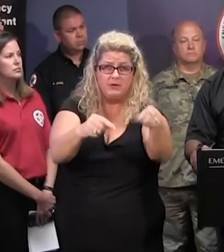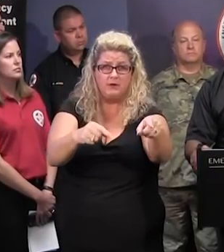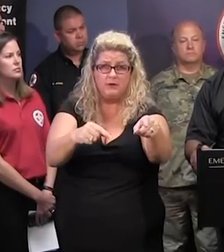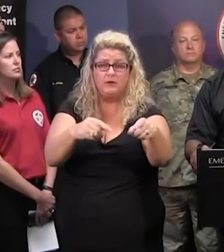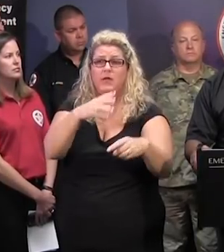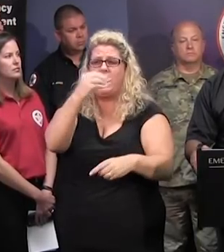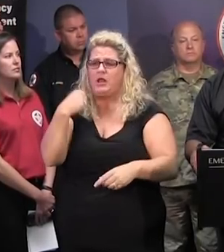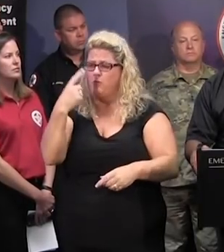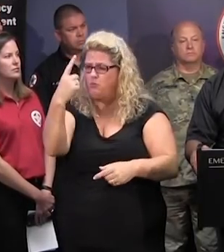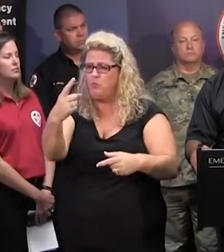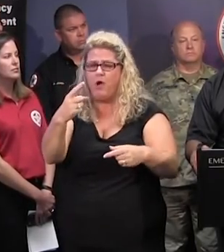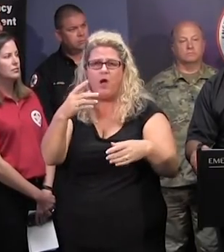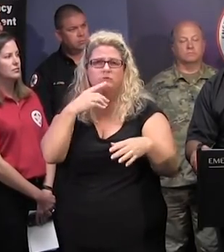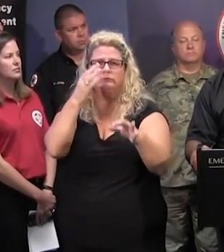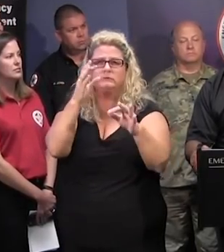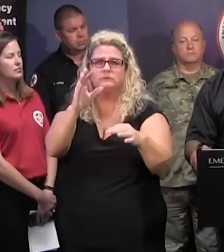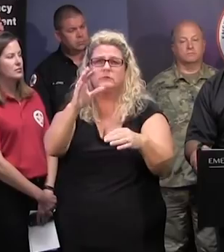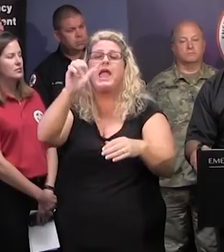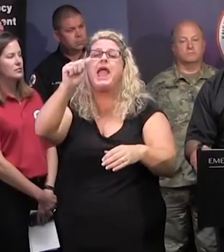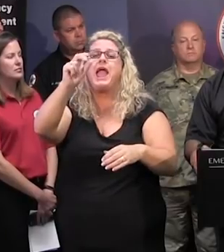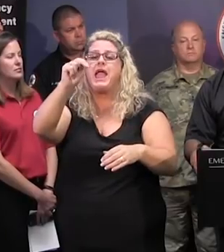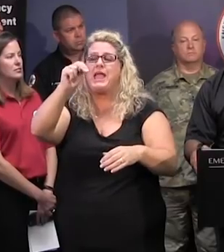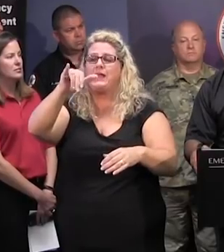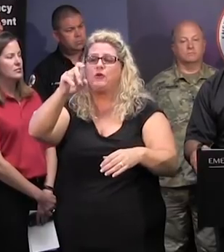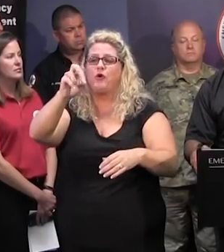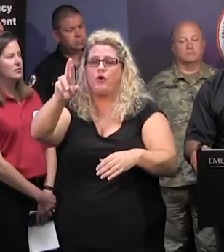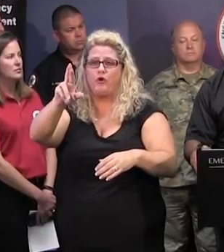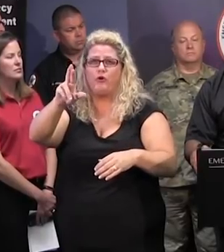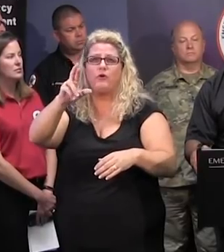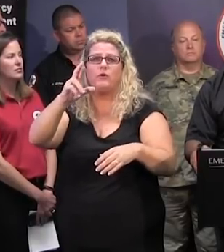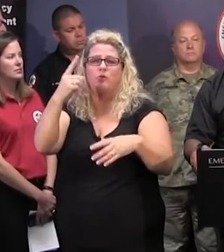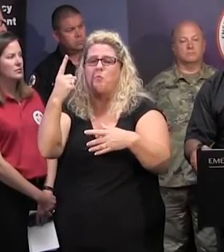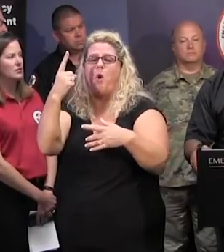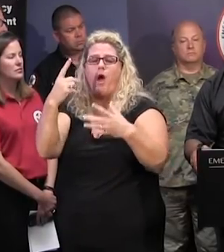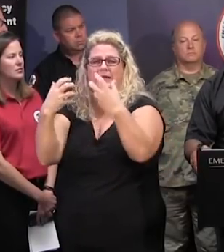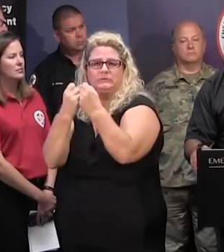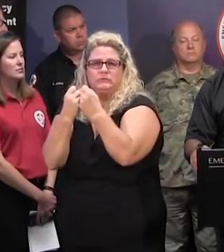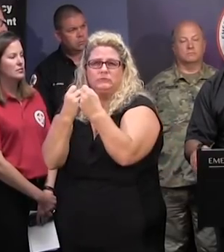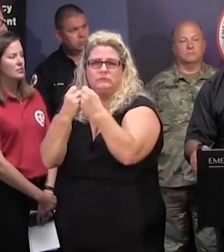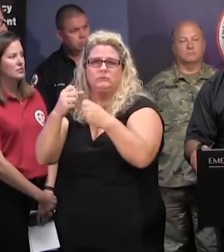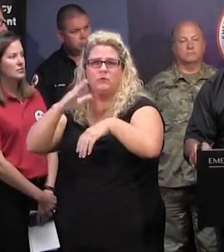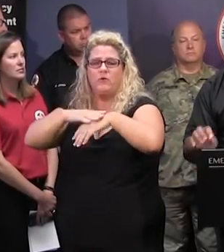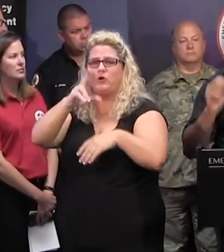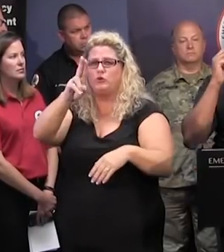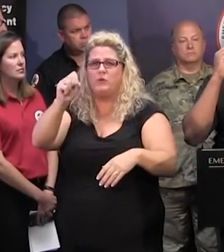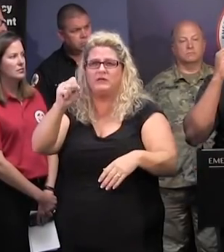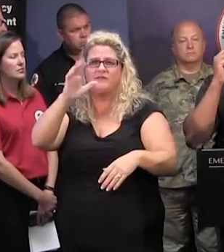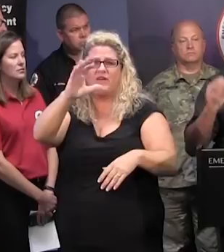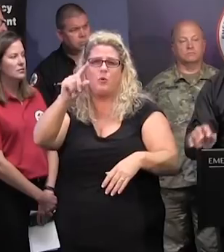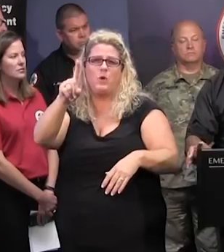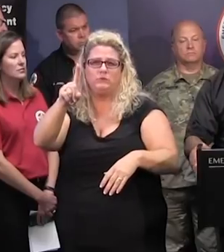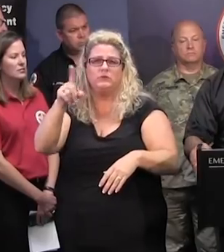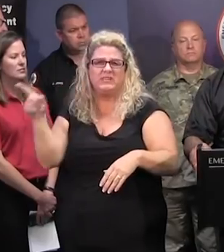also worked one minor collision. I'm sorry, Aynor Police Department worked one minor collision on U.S. 501 there in the